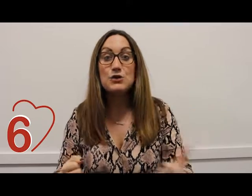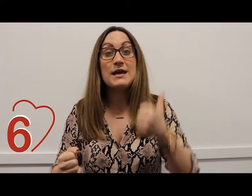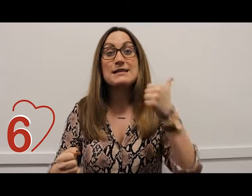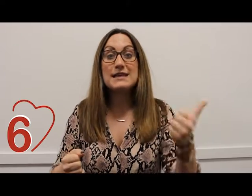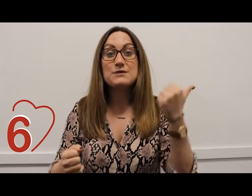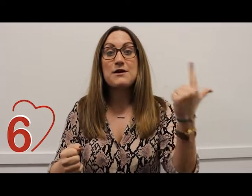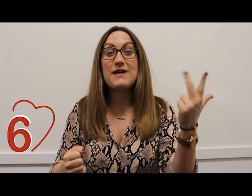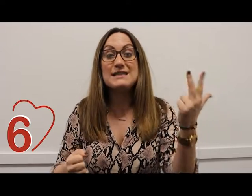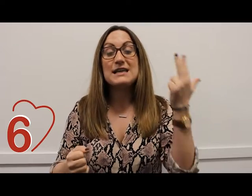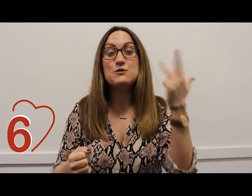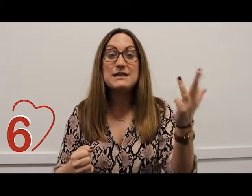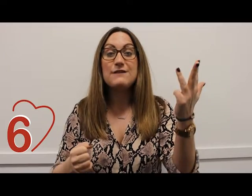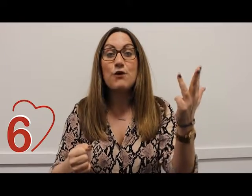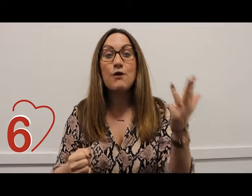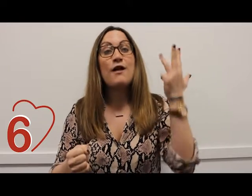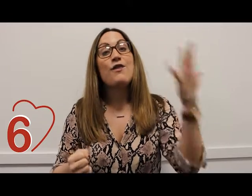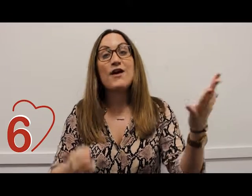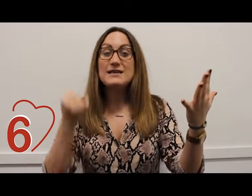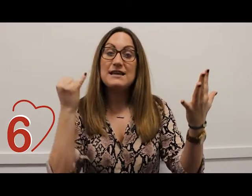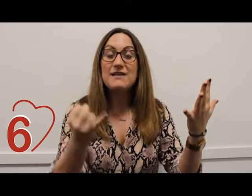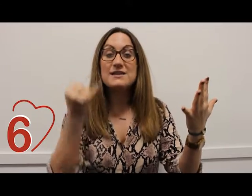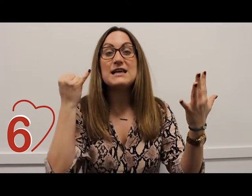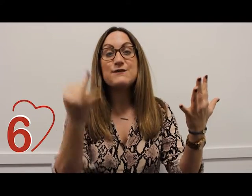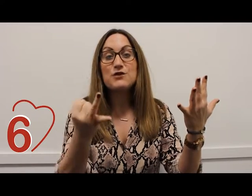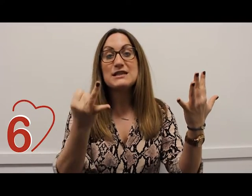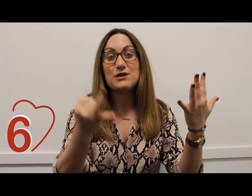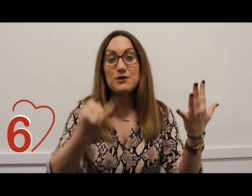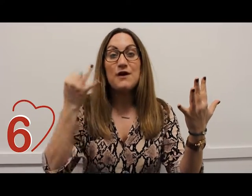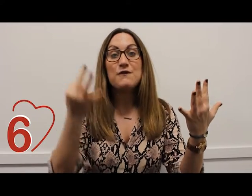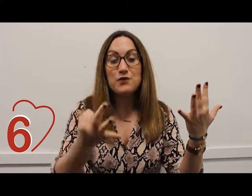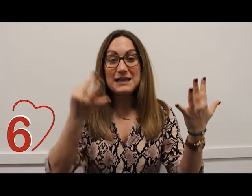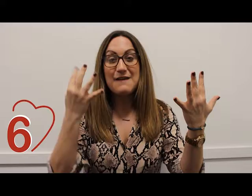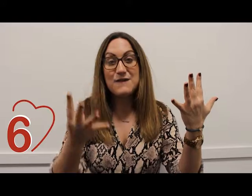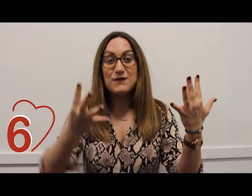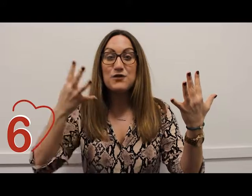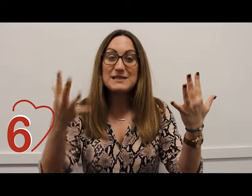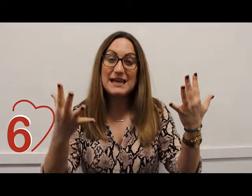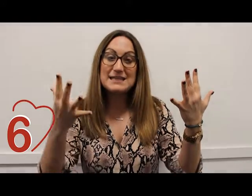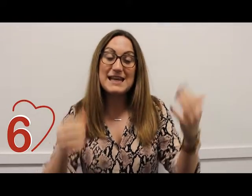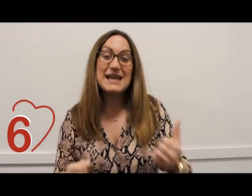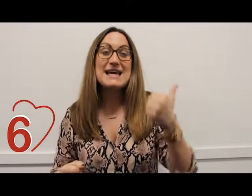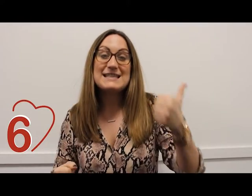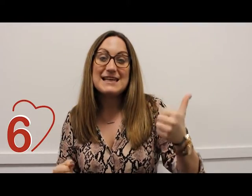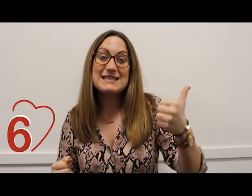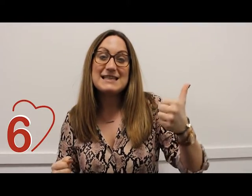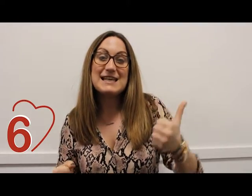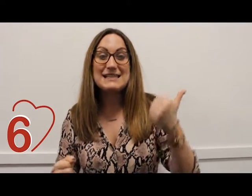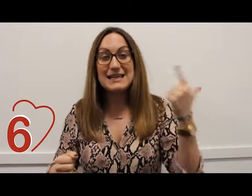48 12 18 24 30 36 42 48 54 60 66 and